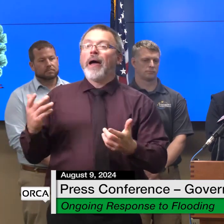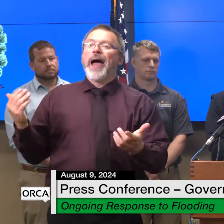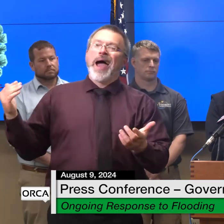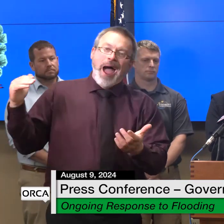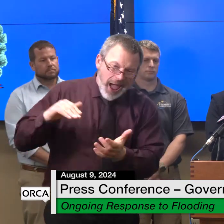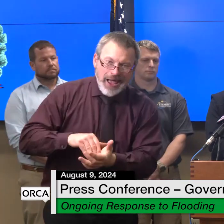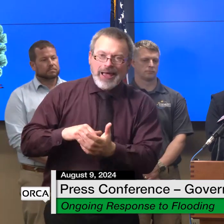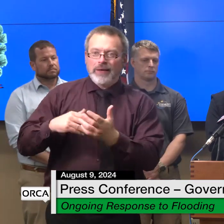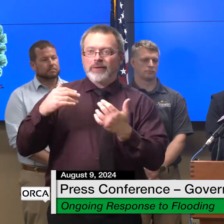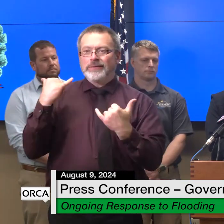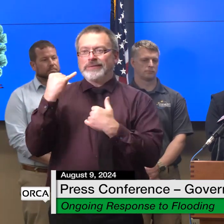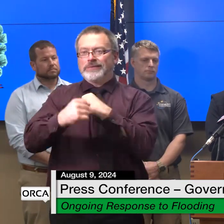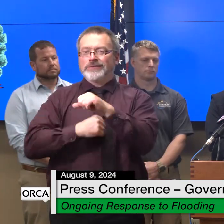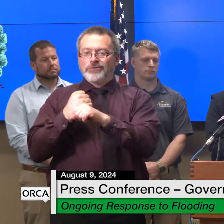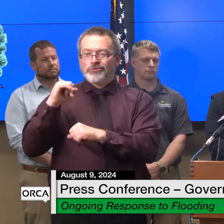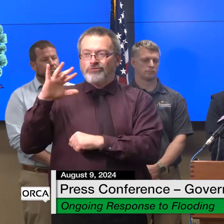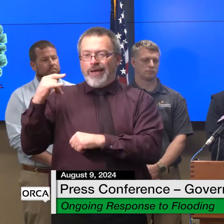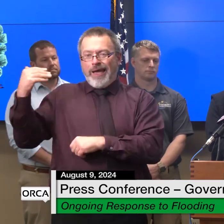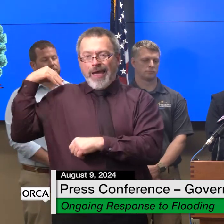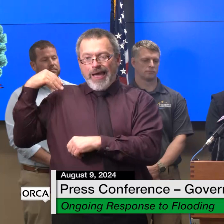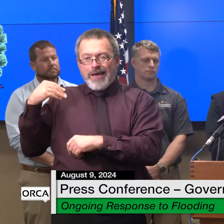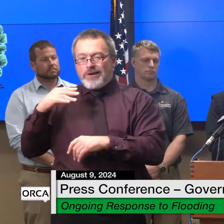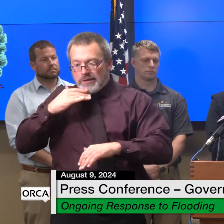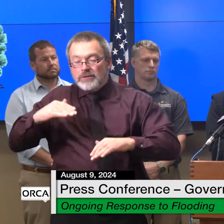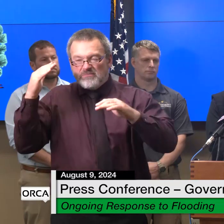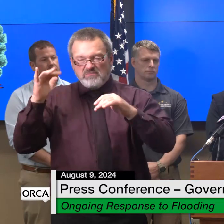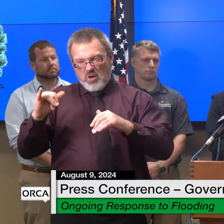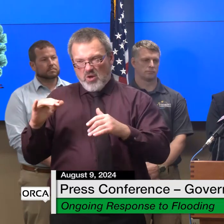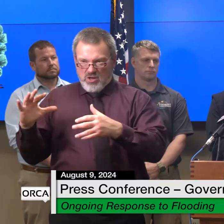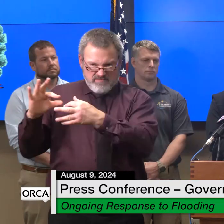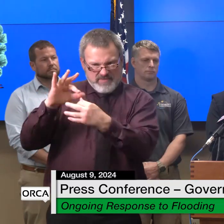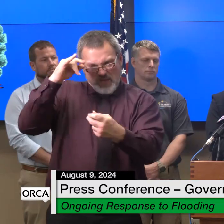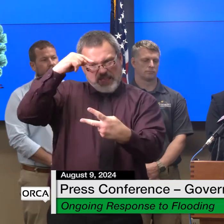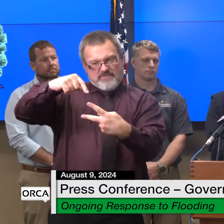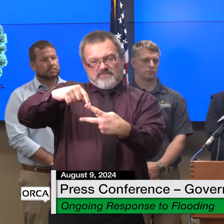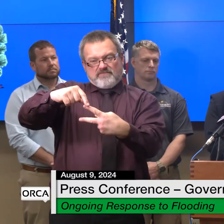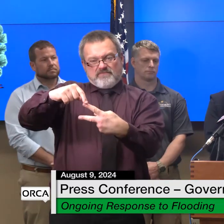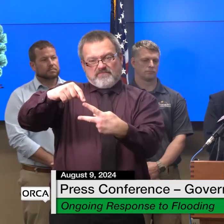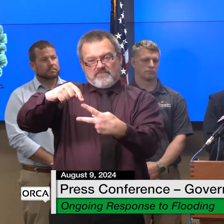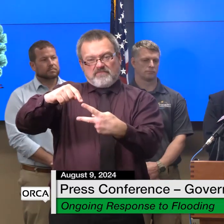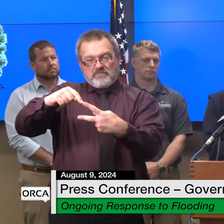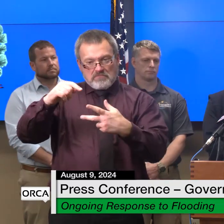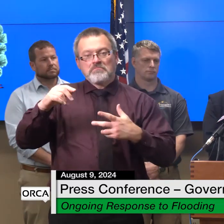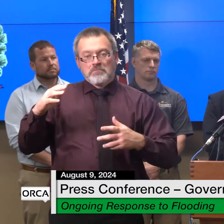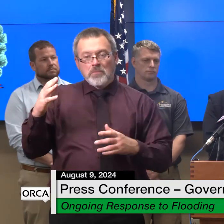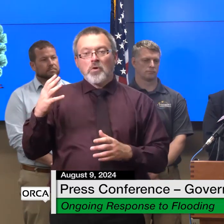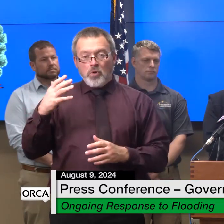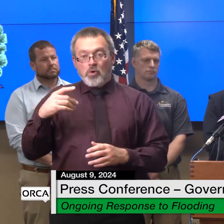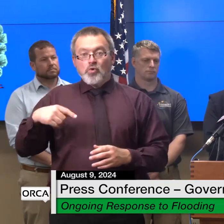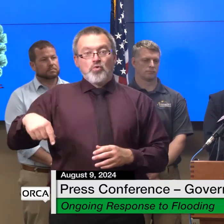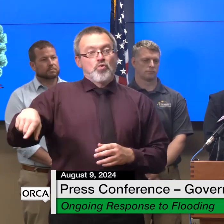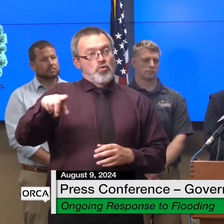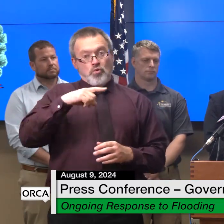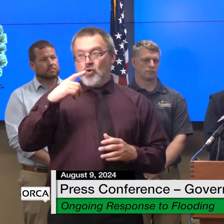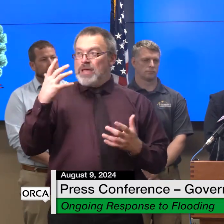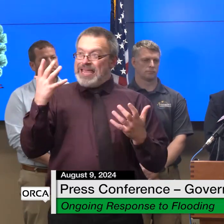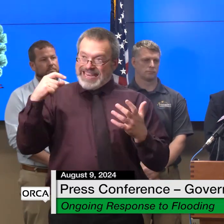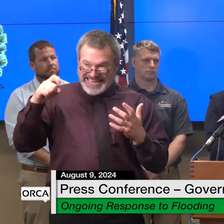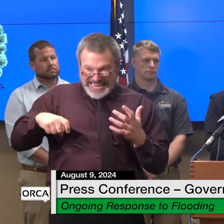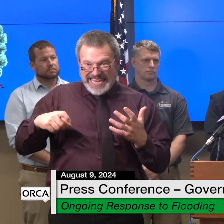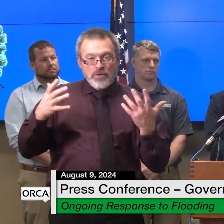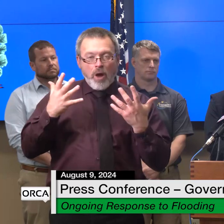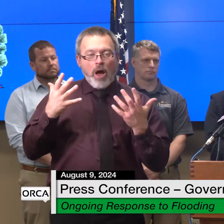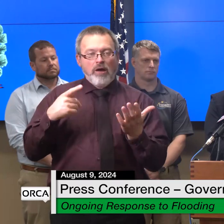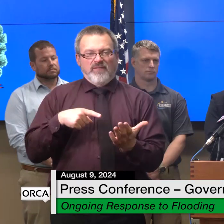response mobile home infill program will address the urgent need for affordable housing housing exacerbated